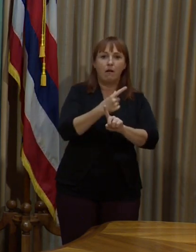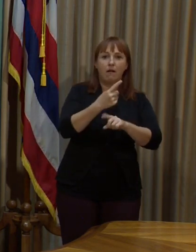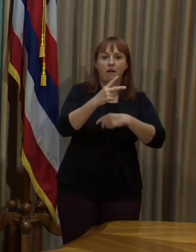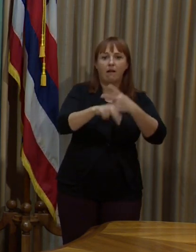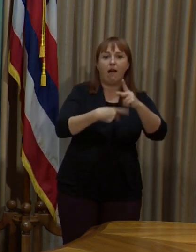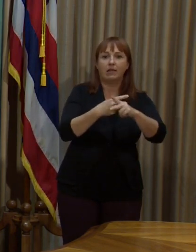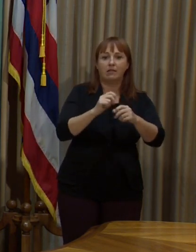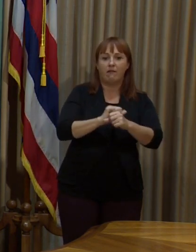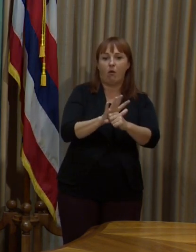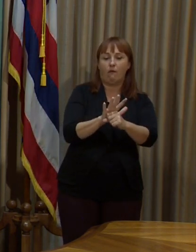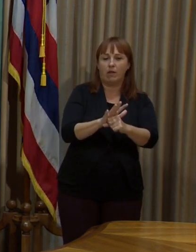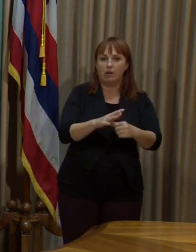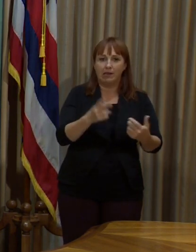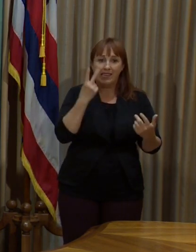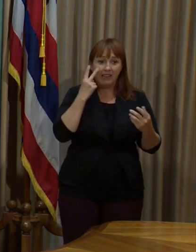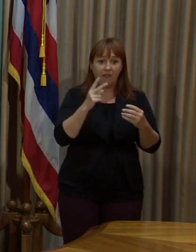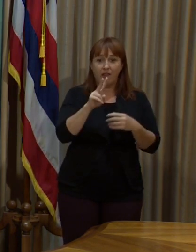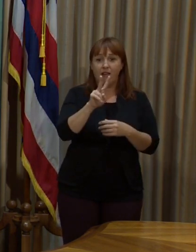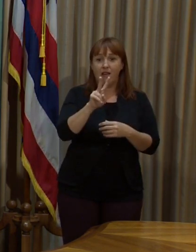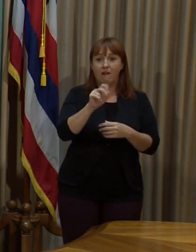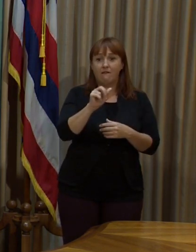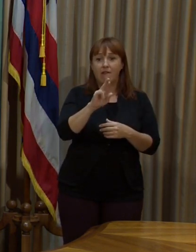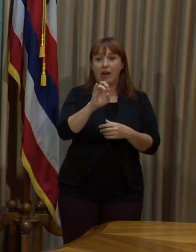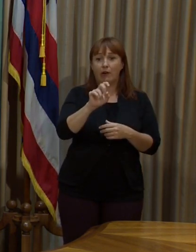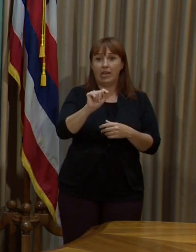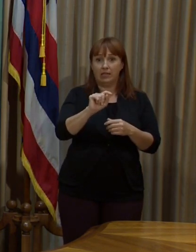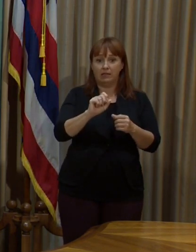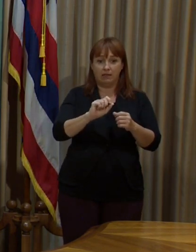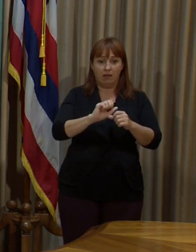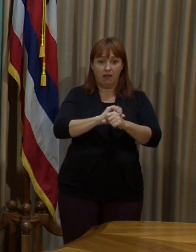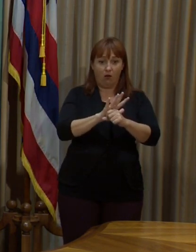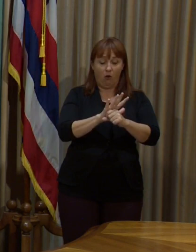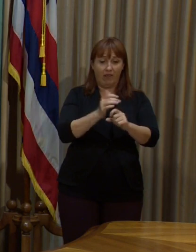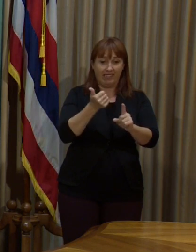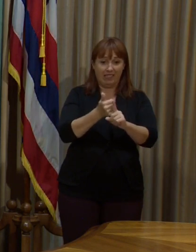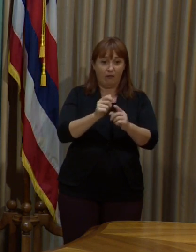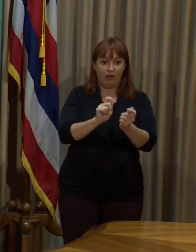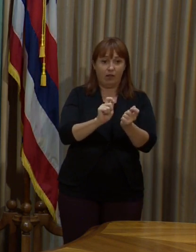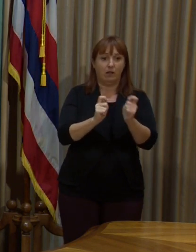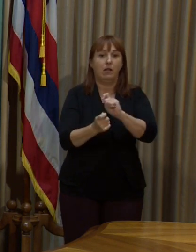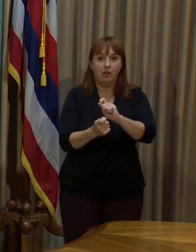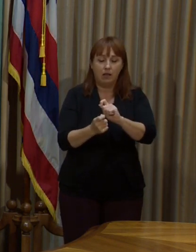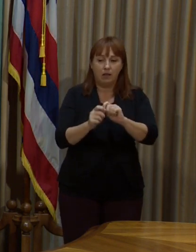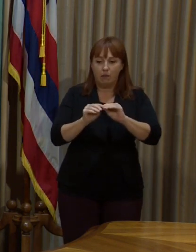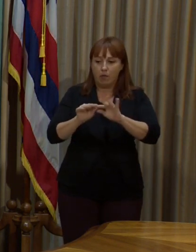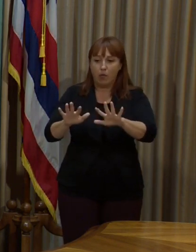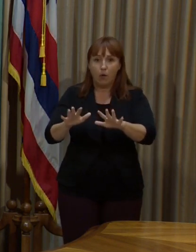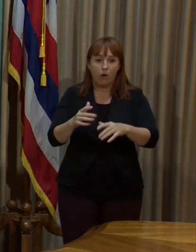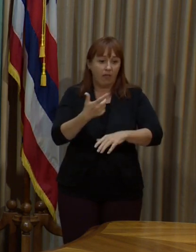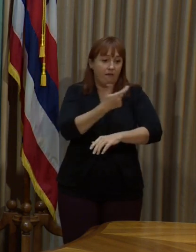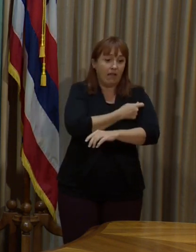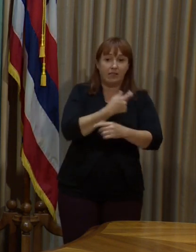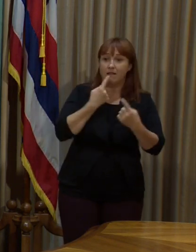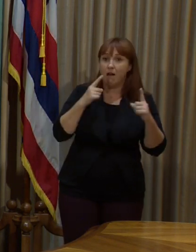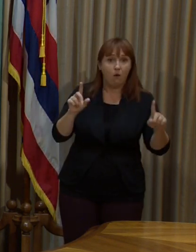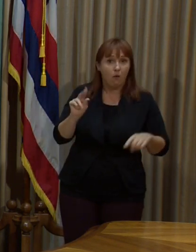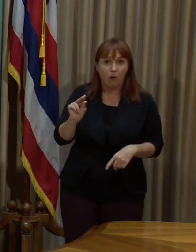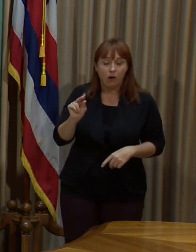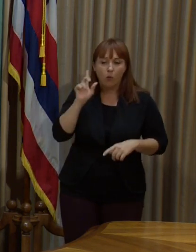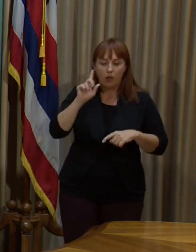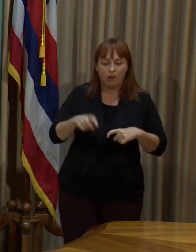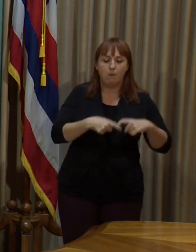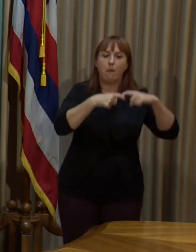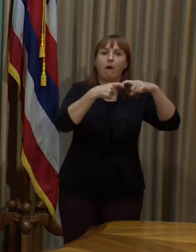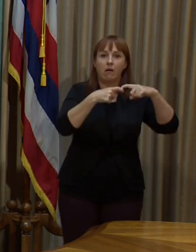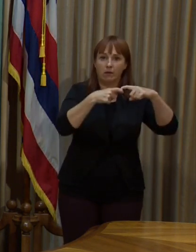see large outbreaks of a variant that was disconcerting or that was evading the vaccine, we probably will pause